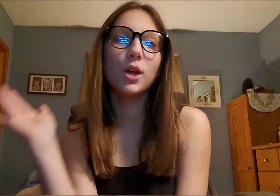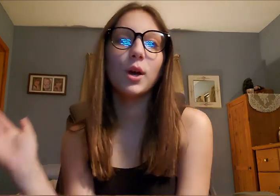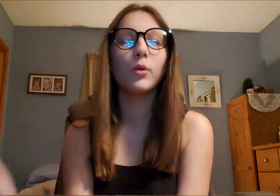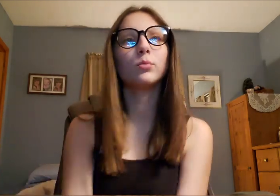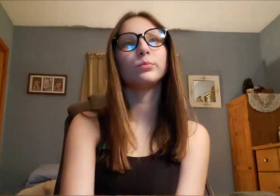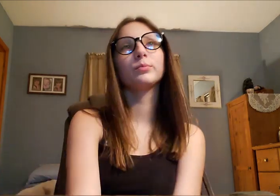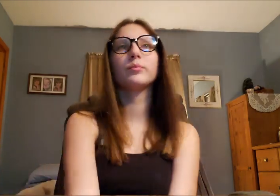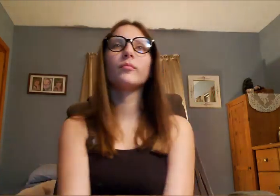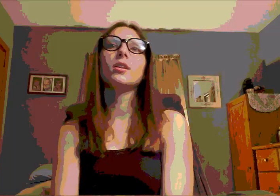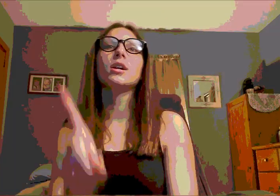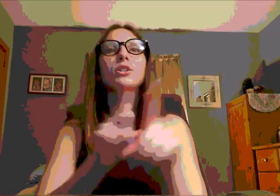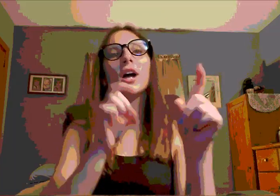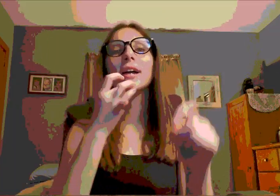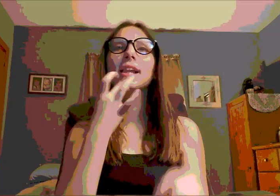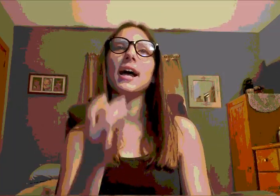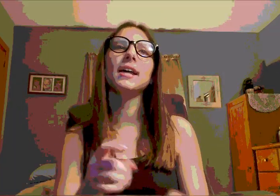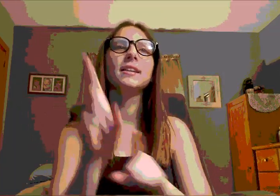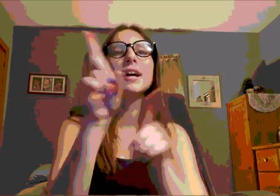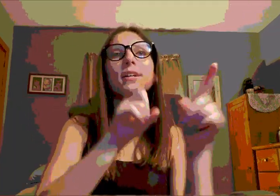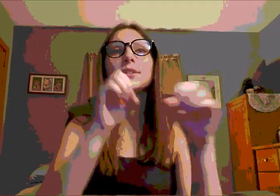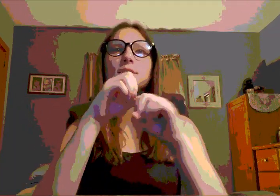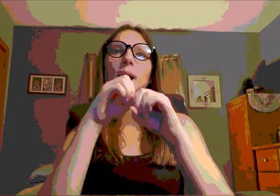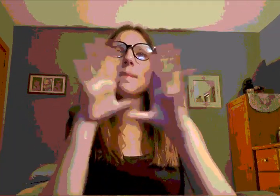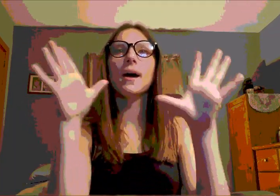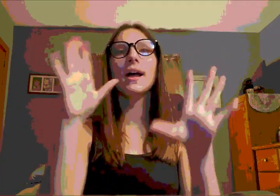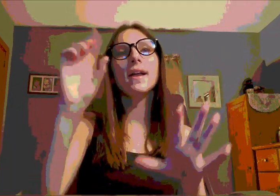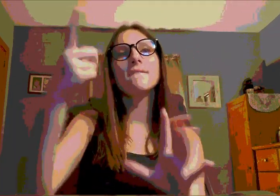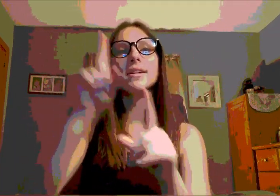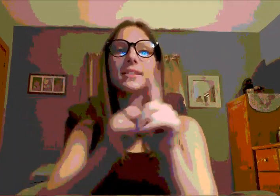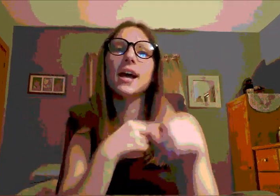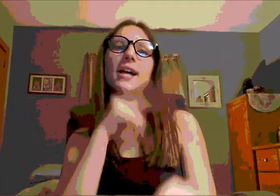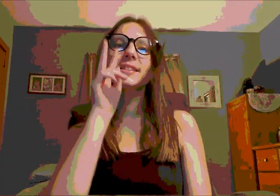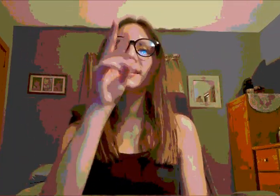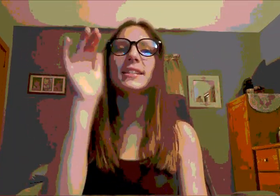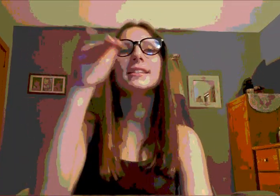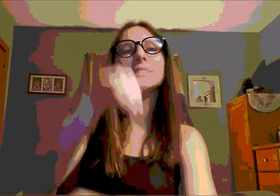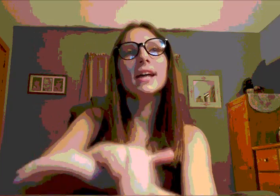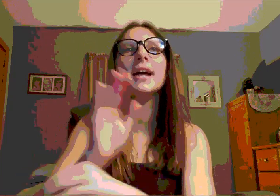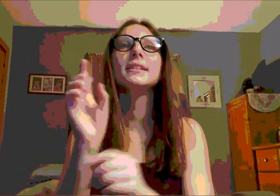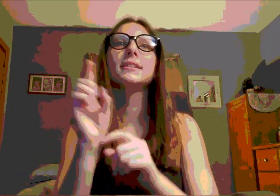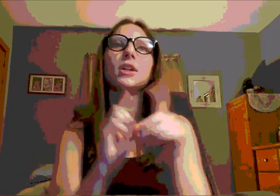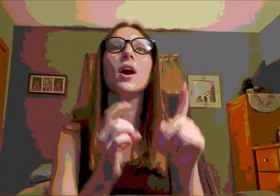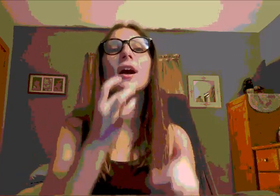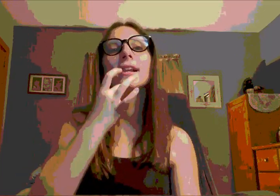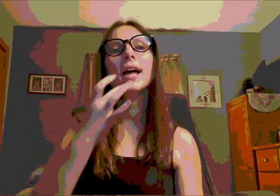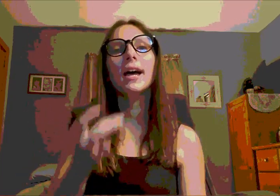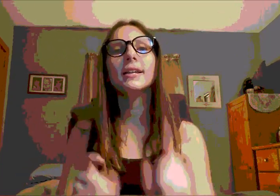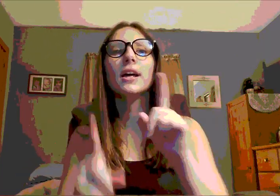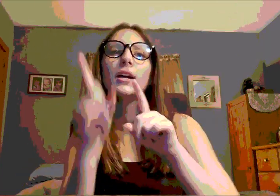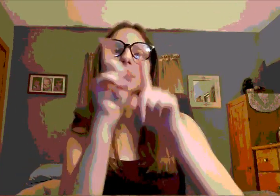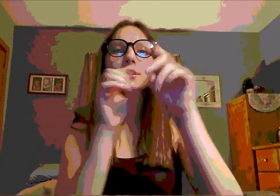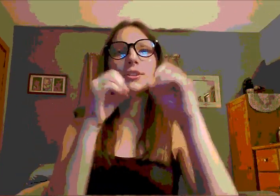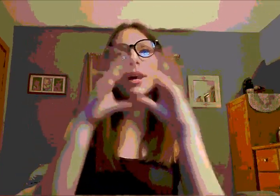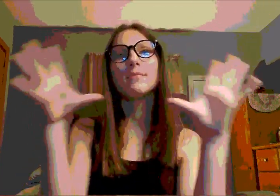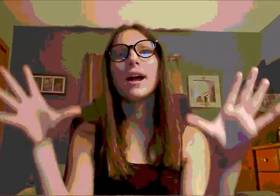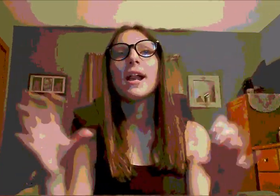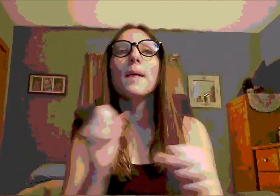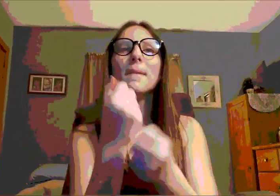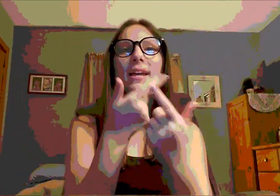know Starlight, starlight, the star I see tonight Starlight, starlight, make